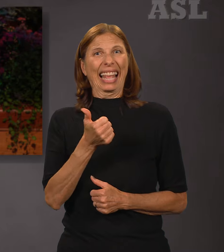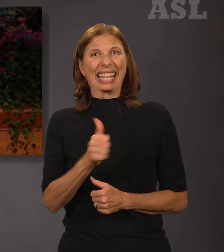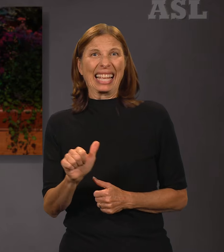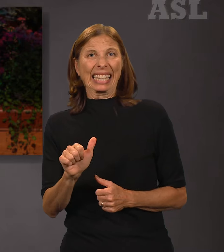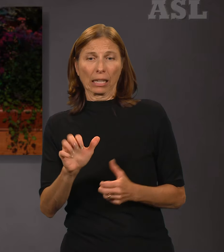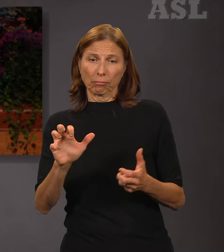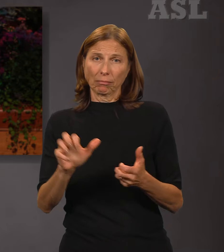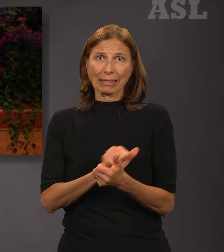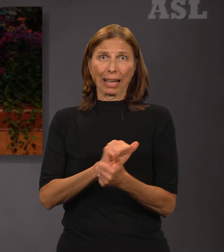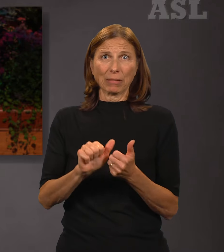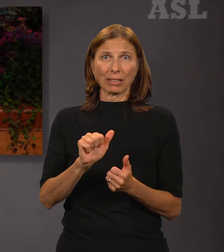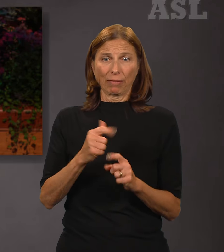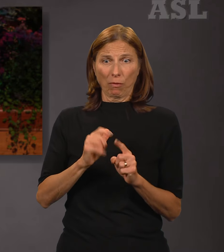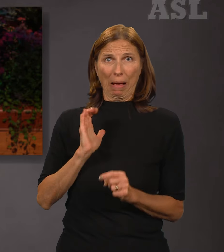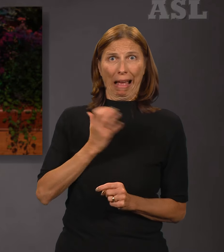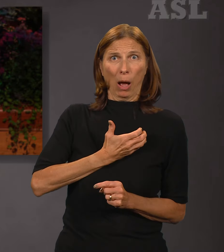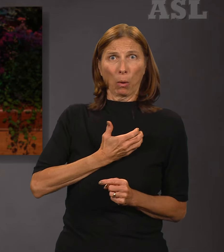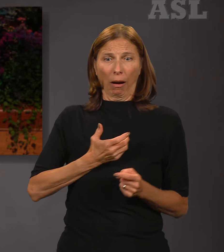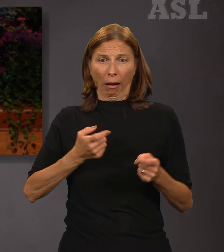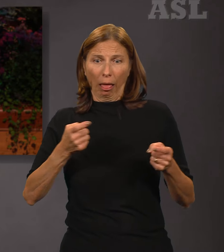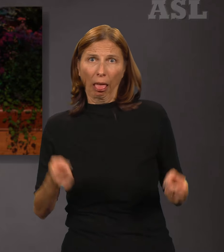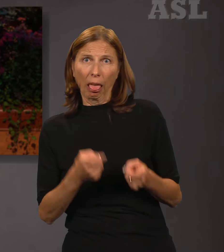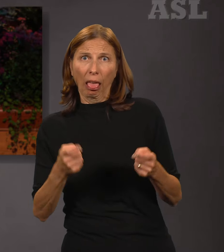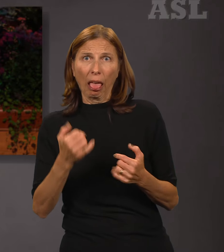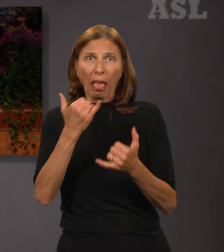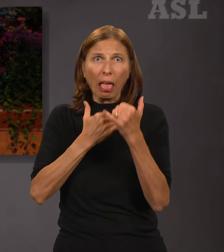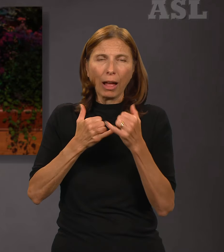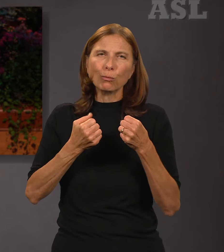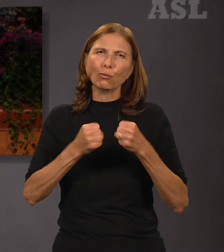to the best of our ability, and striving to live righteously.